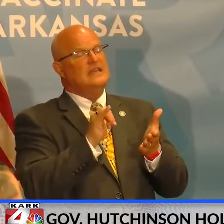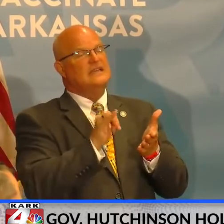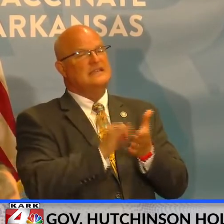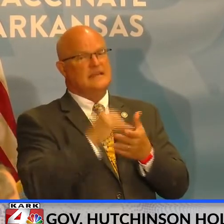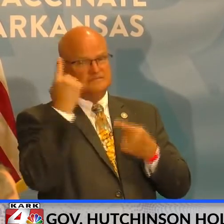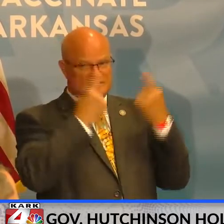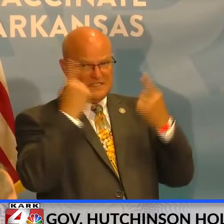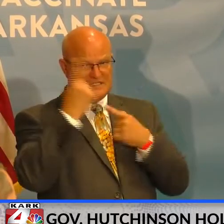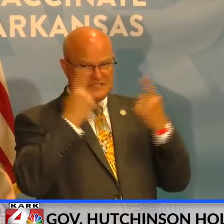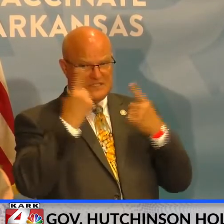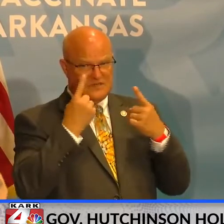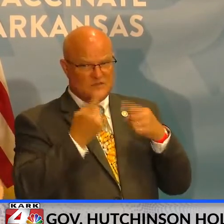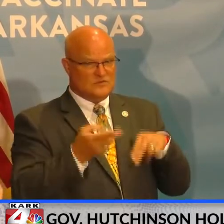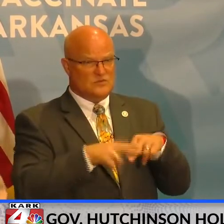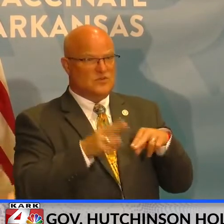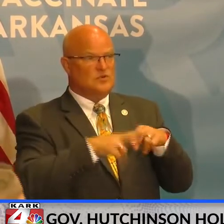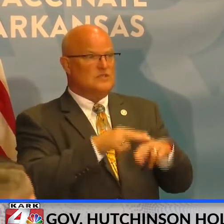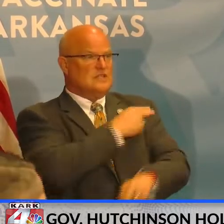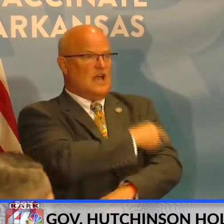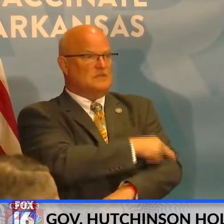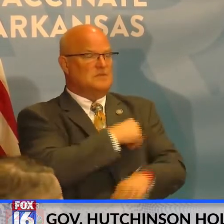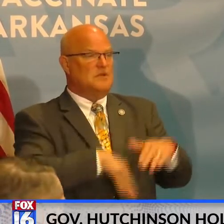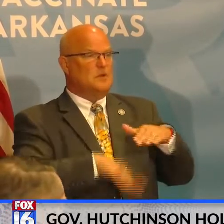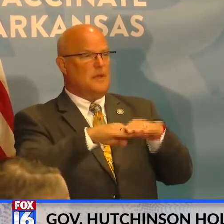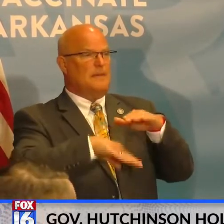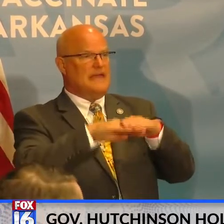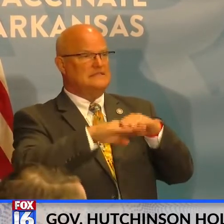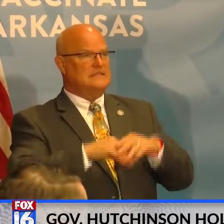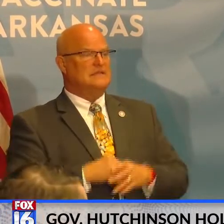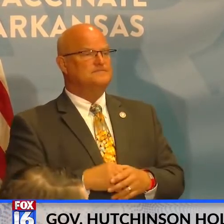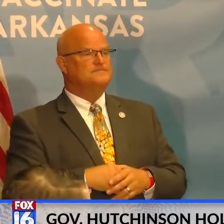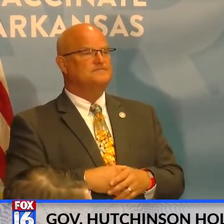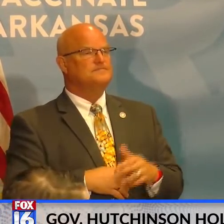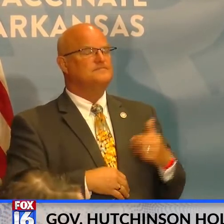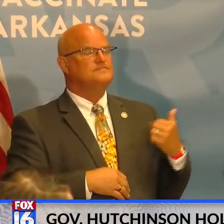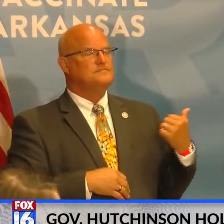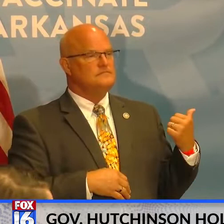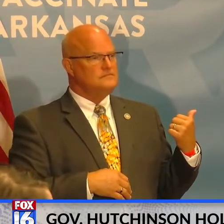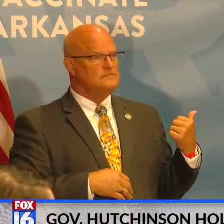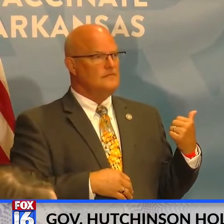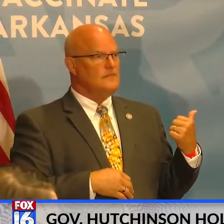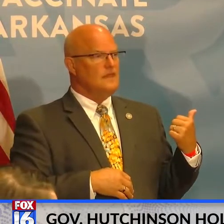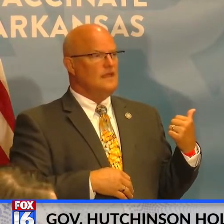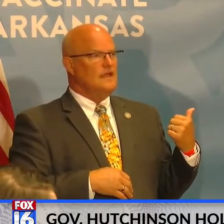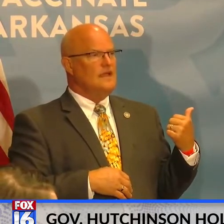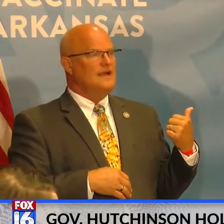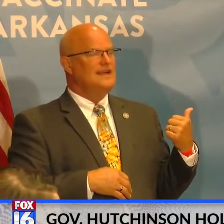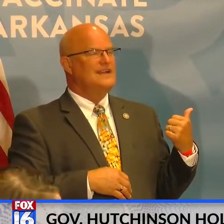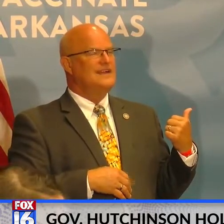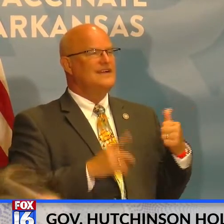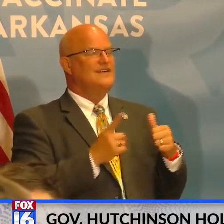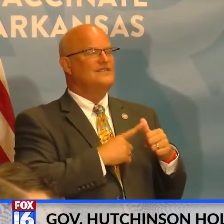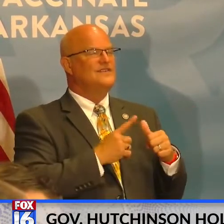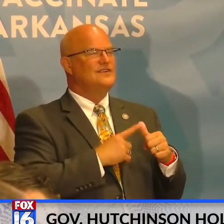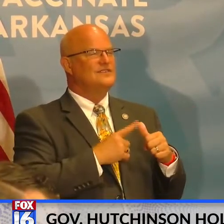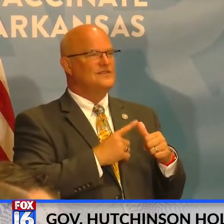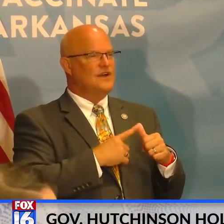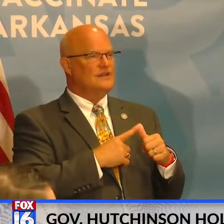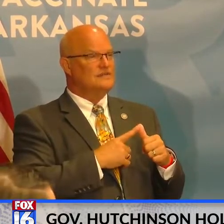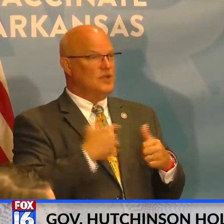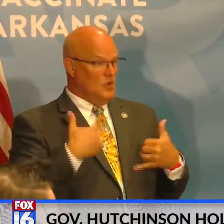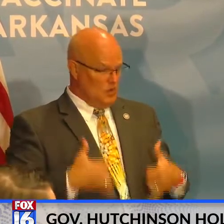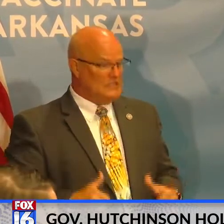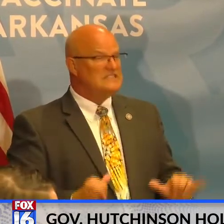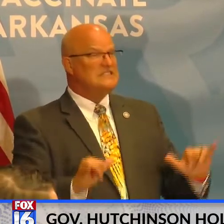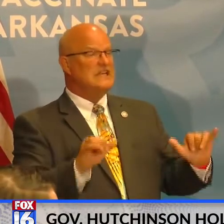considering taking to increase the hospital capacity? Uh, you know, first, we're still